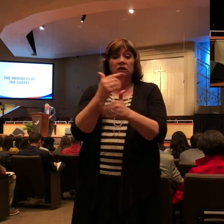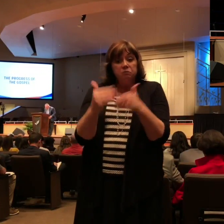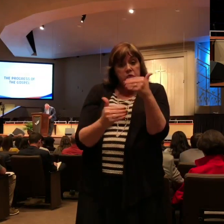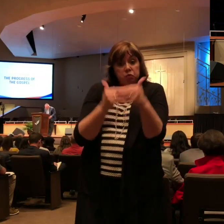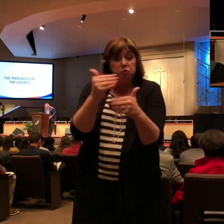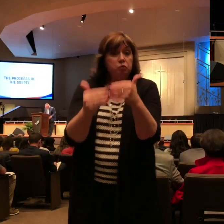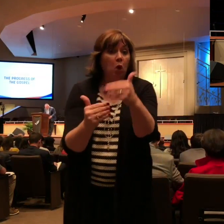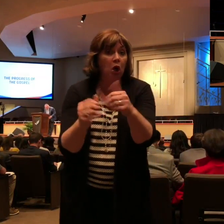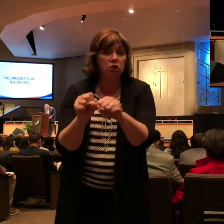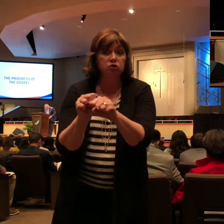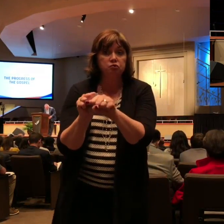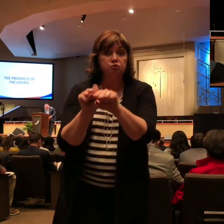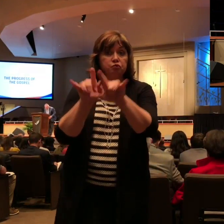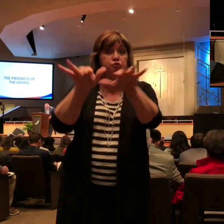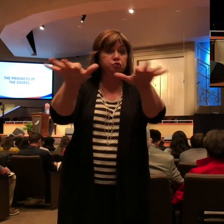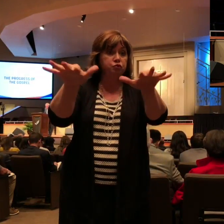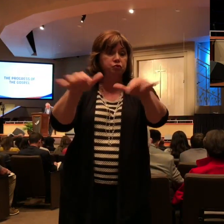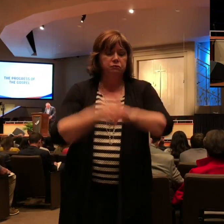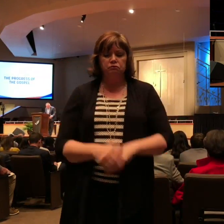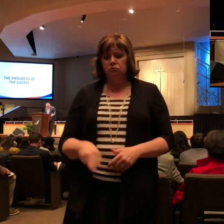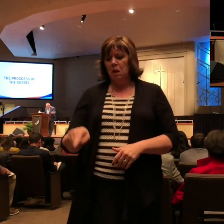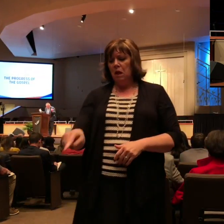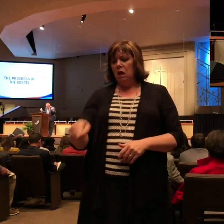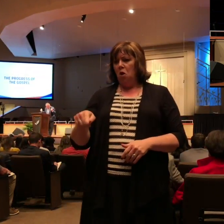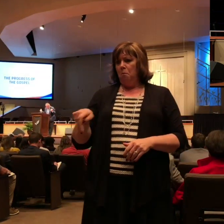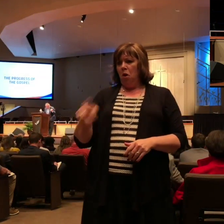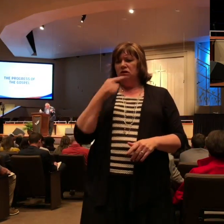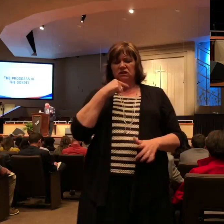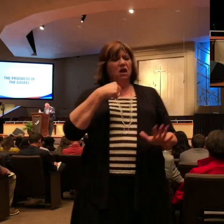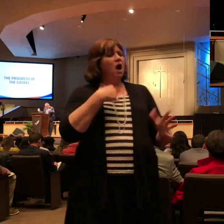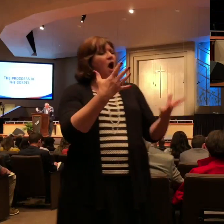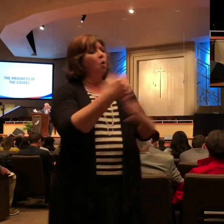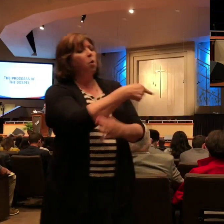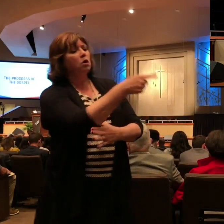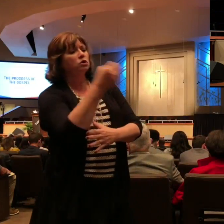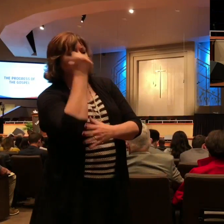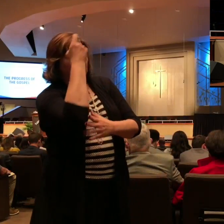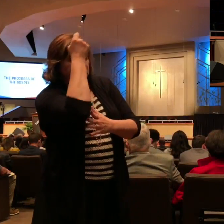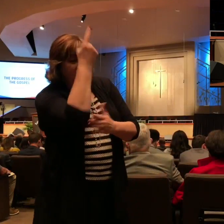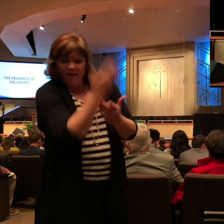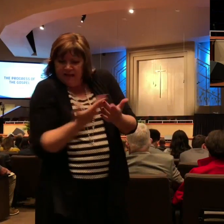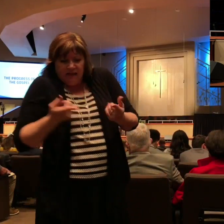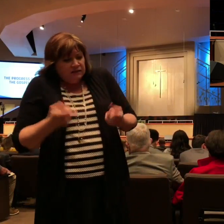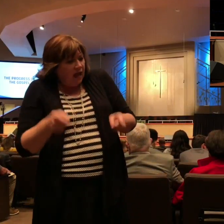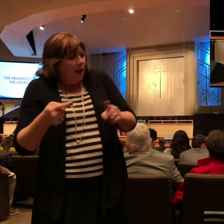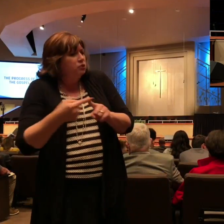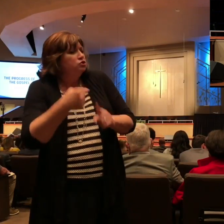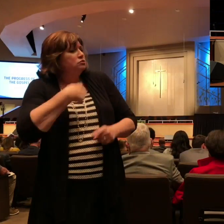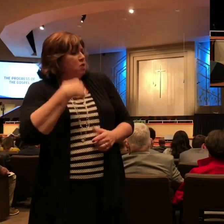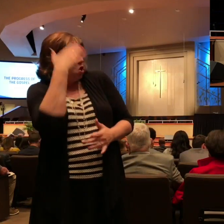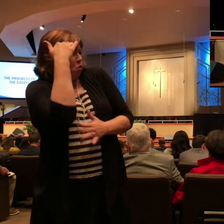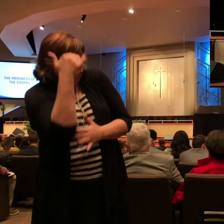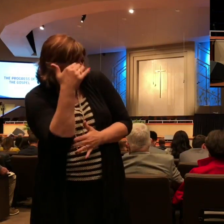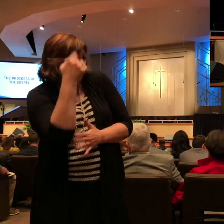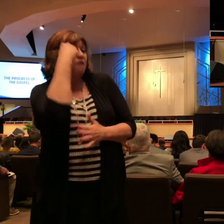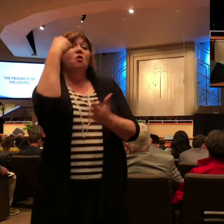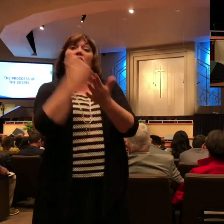would, you should understand, brethren, that the things which happen unto me have fallen out rather unto the furtherance of the gospel.